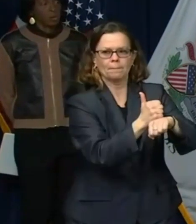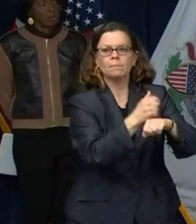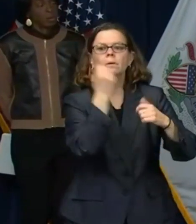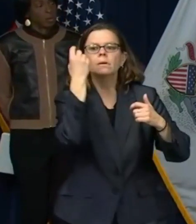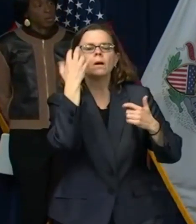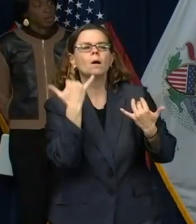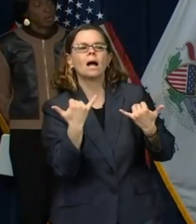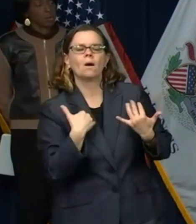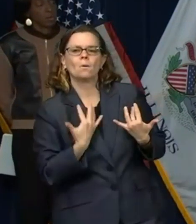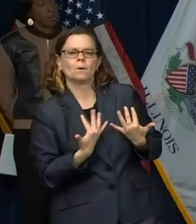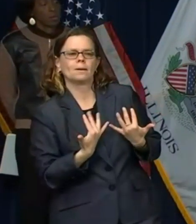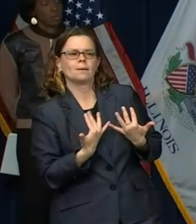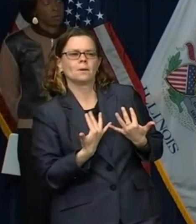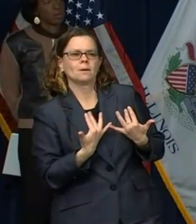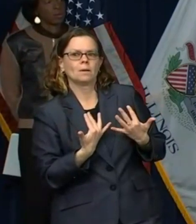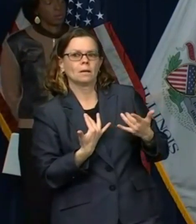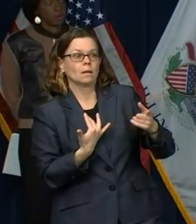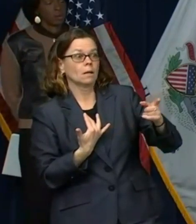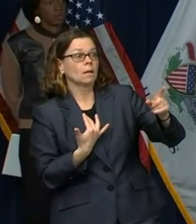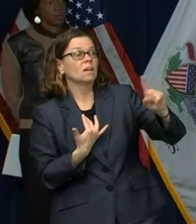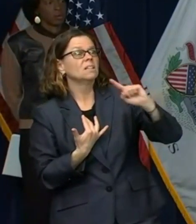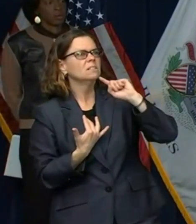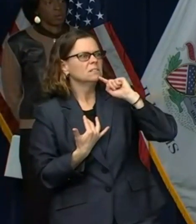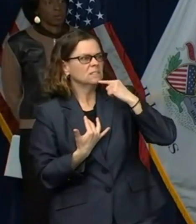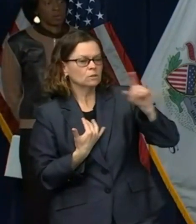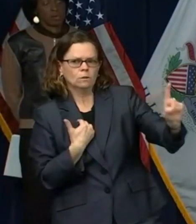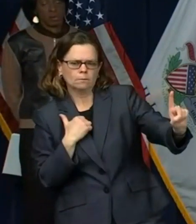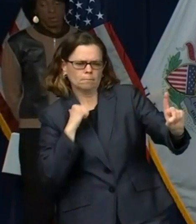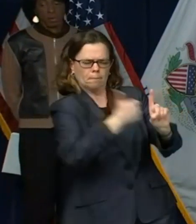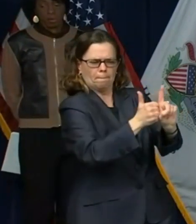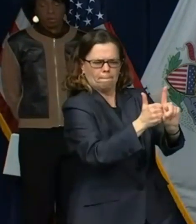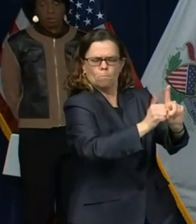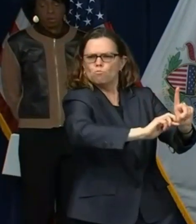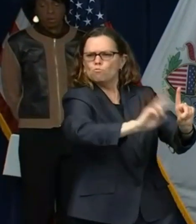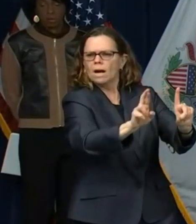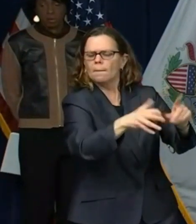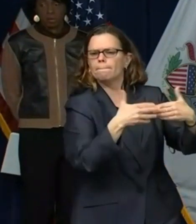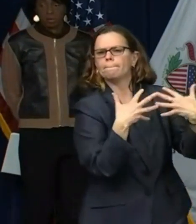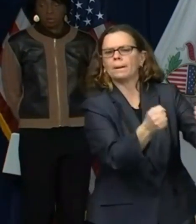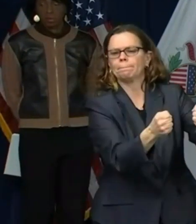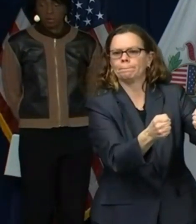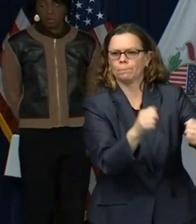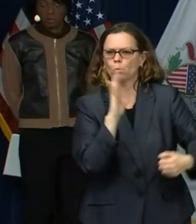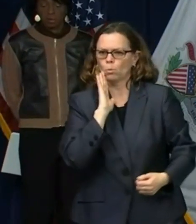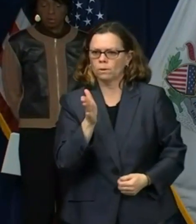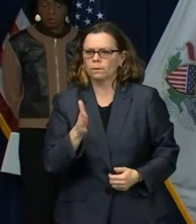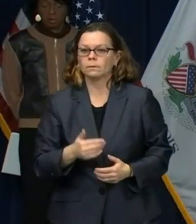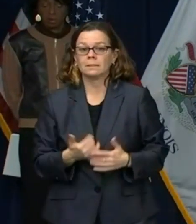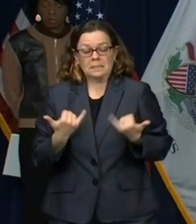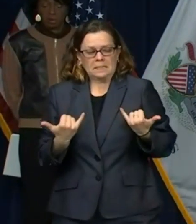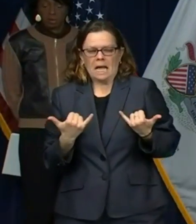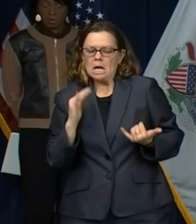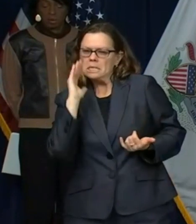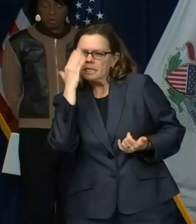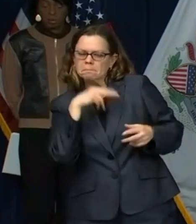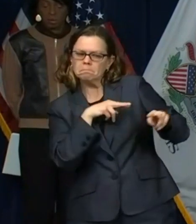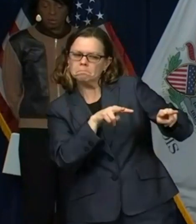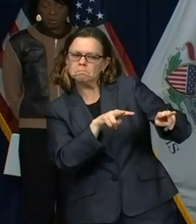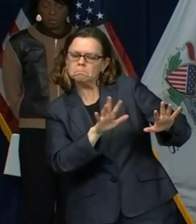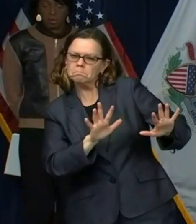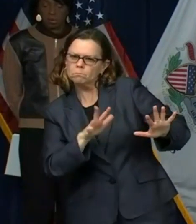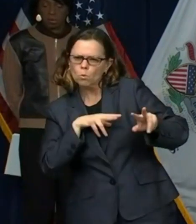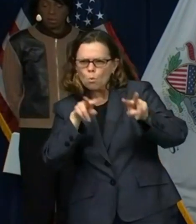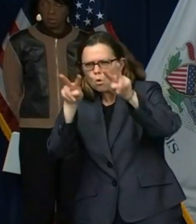because it does not appear, least at the moment, that we need them in the near future. Okay, we've got two more. One from AD Quigg at Cranes.